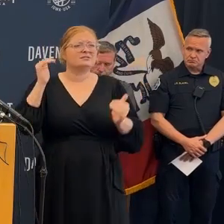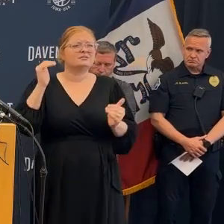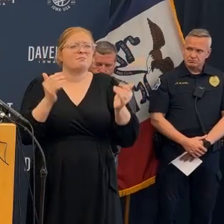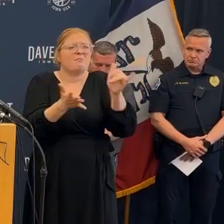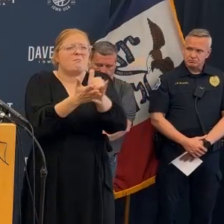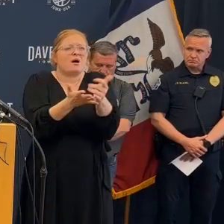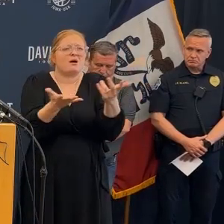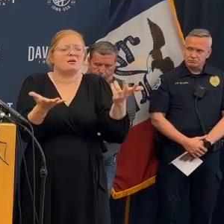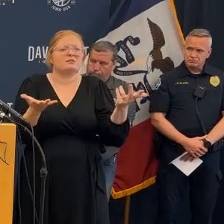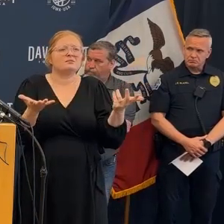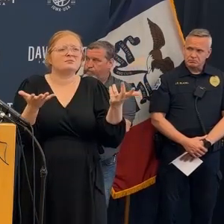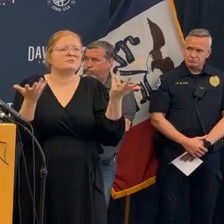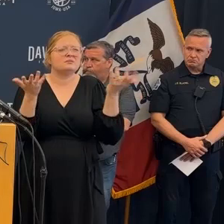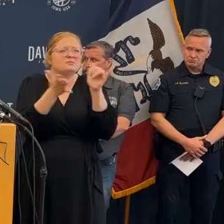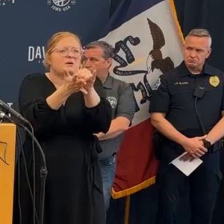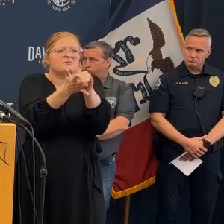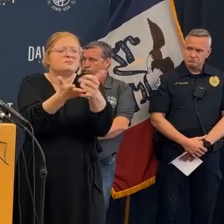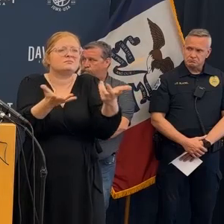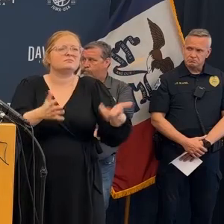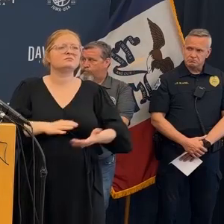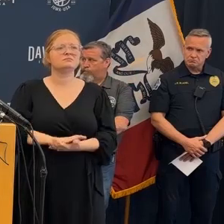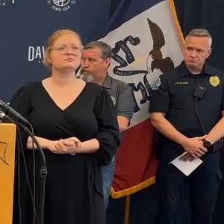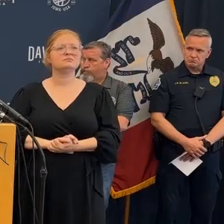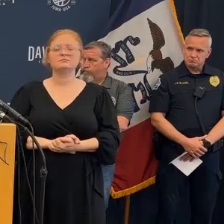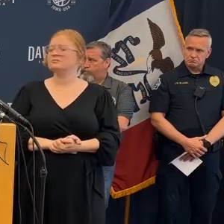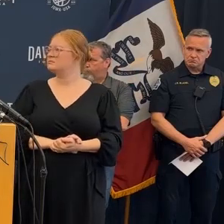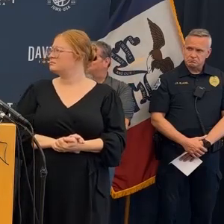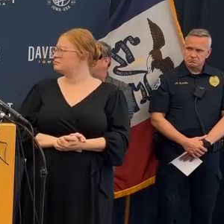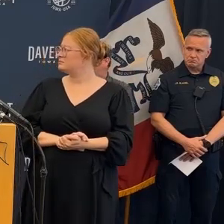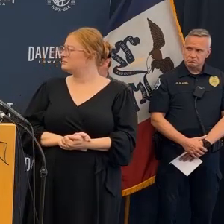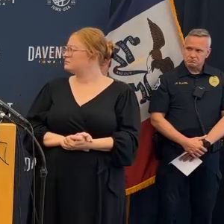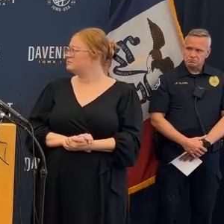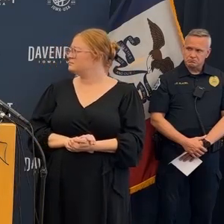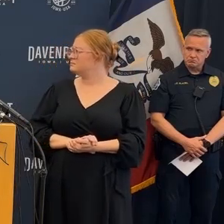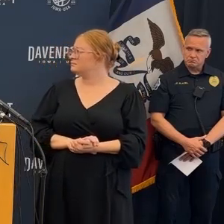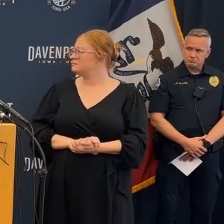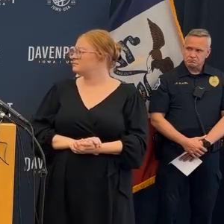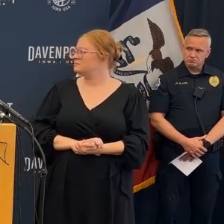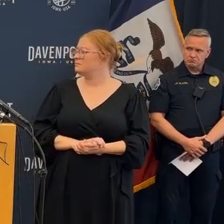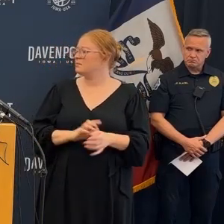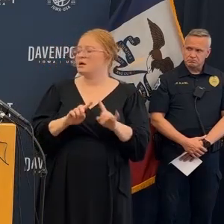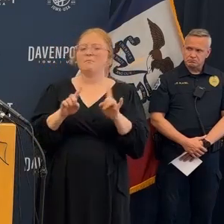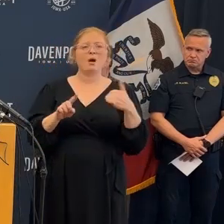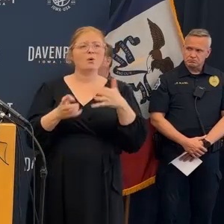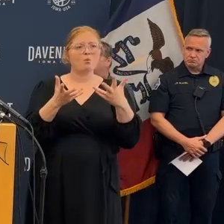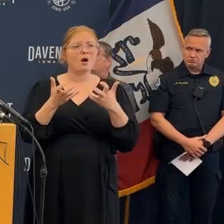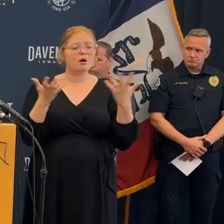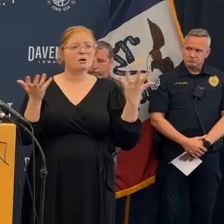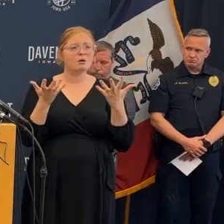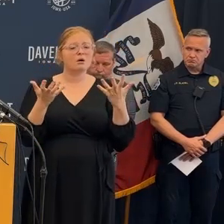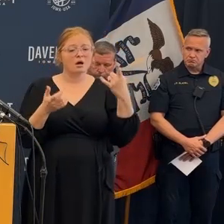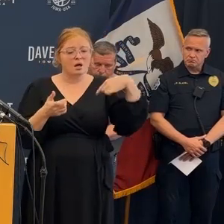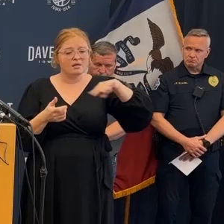also preserve lives and injuries to other of our first responders or anybody else involved